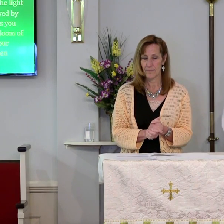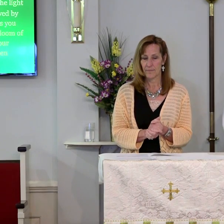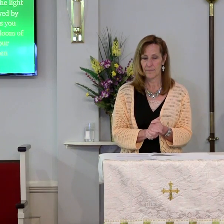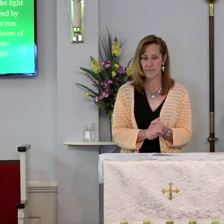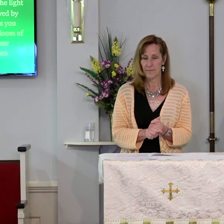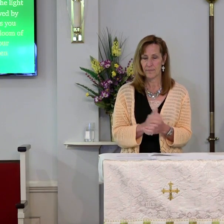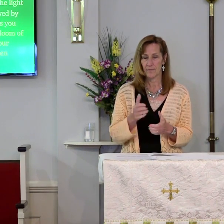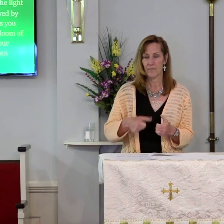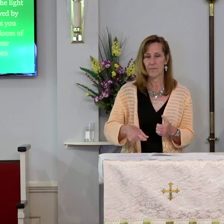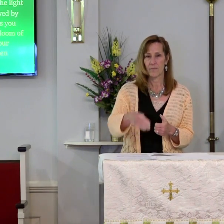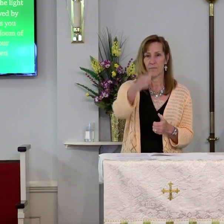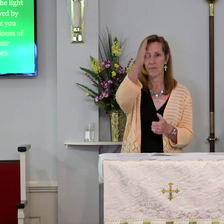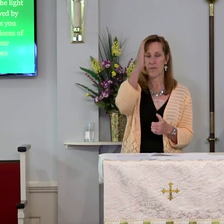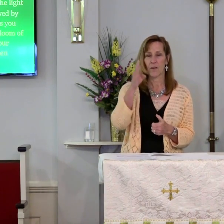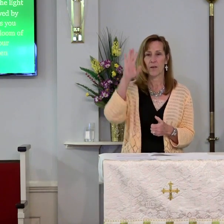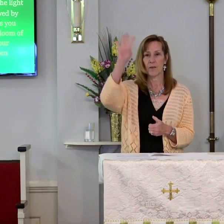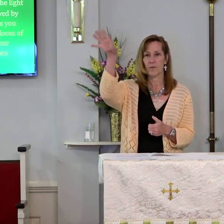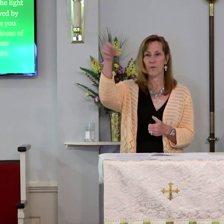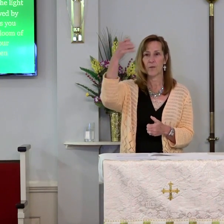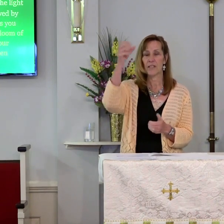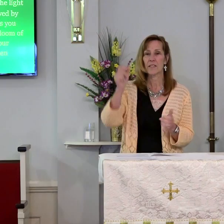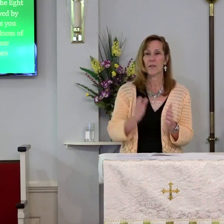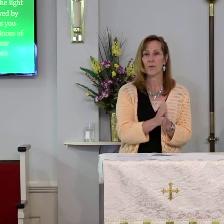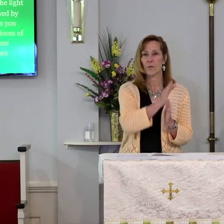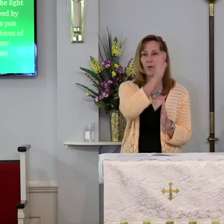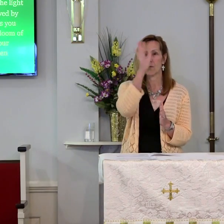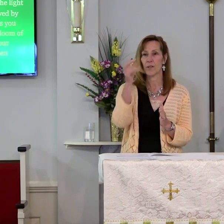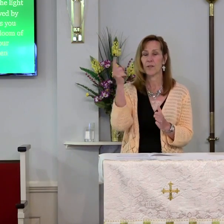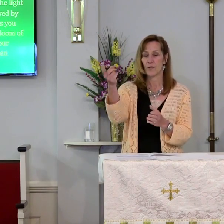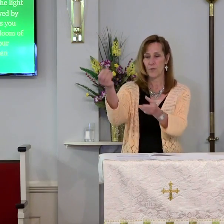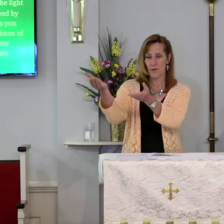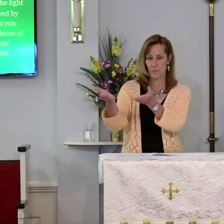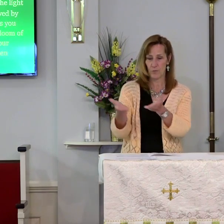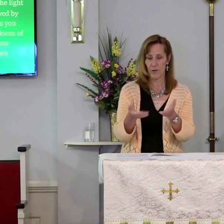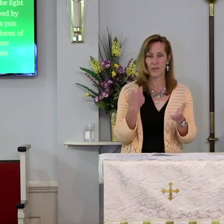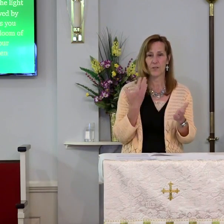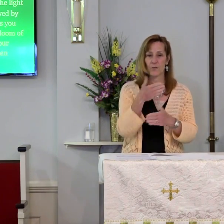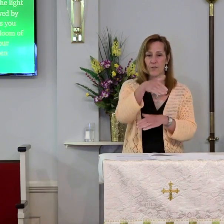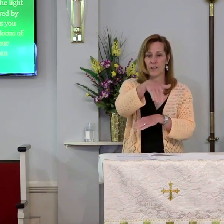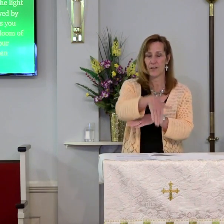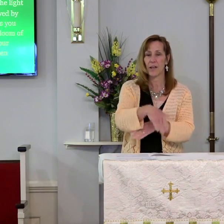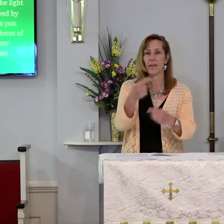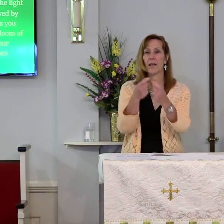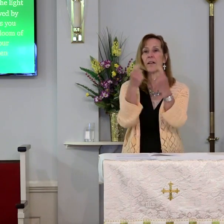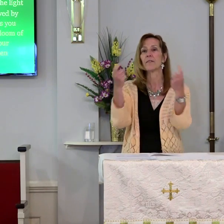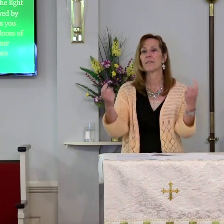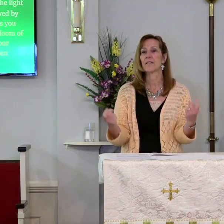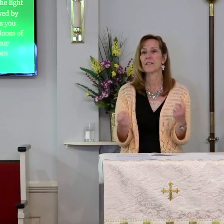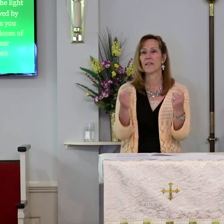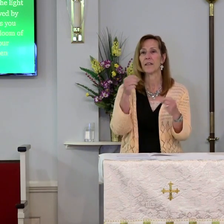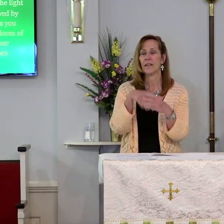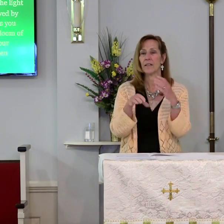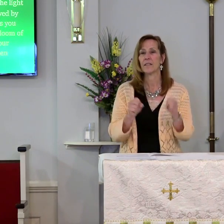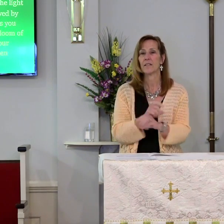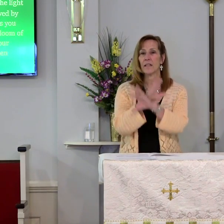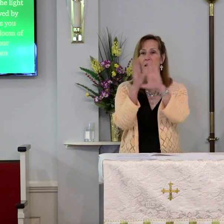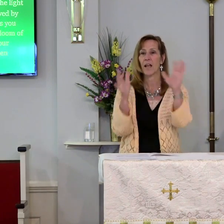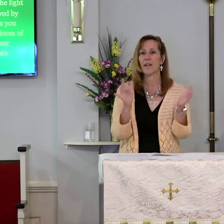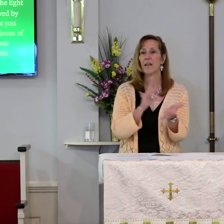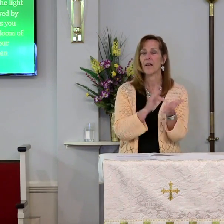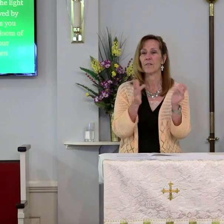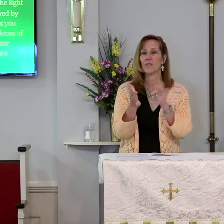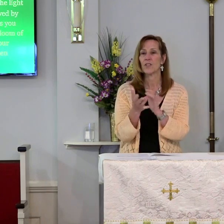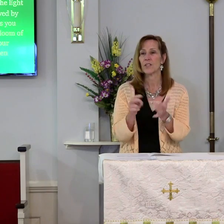God of grace and glory, you have brought us through the night of sin into the light of Jesus'